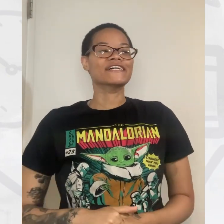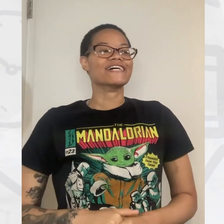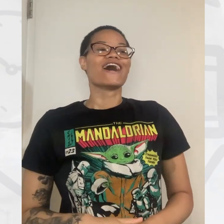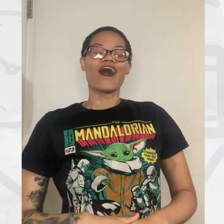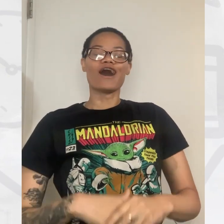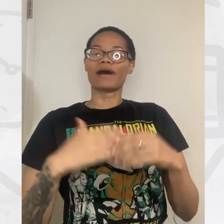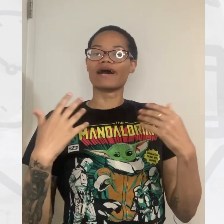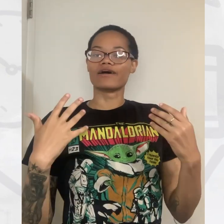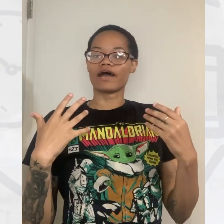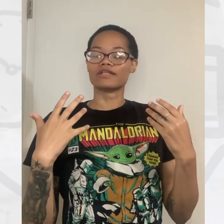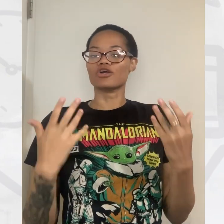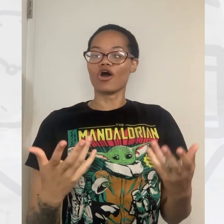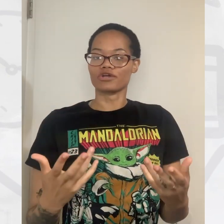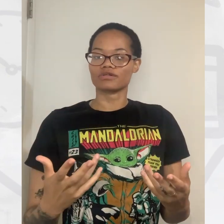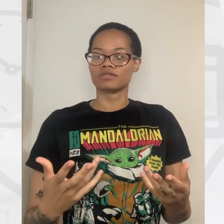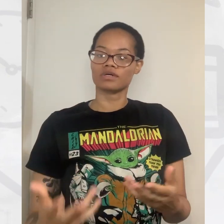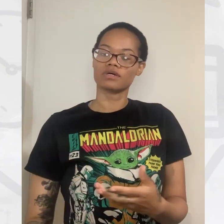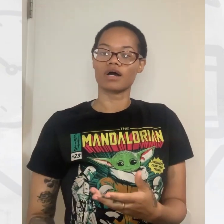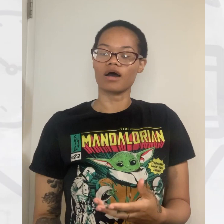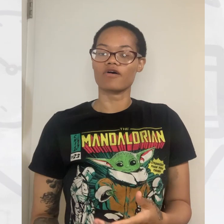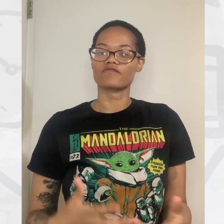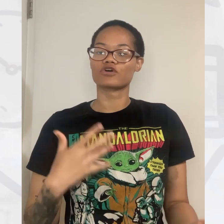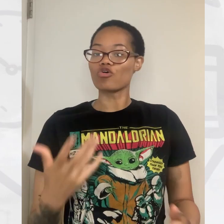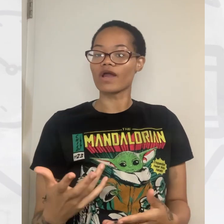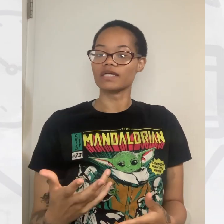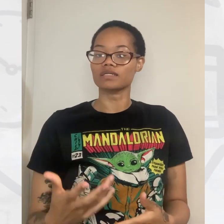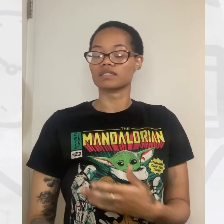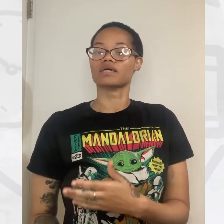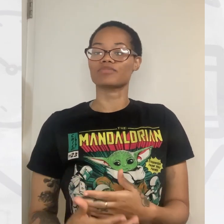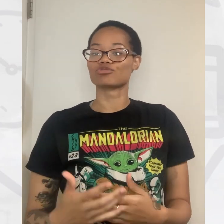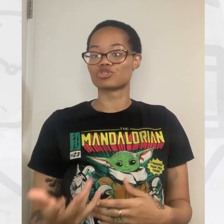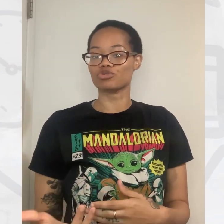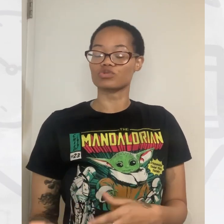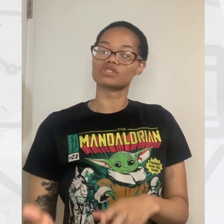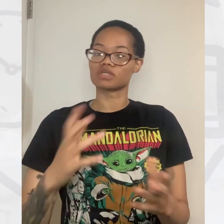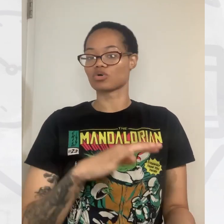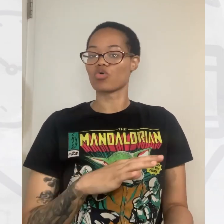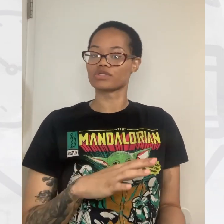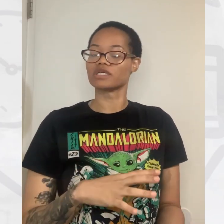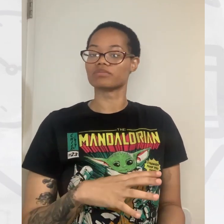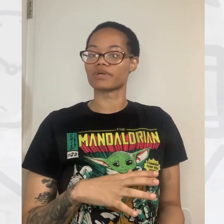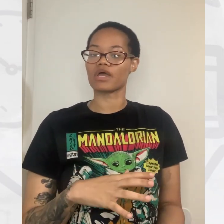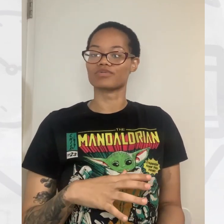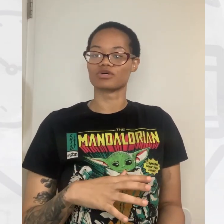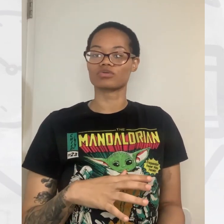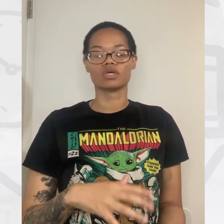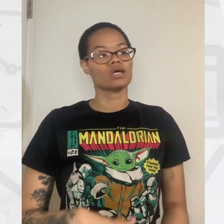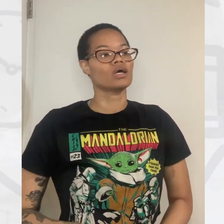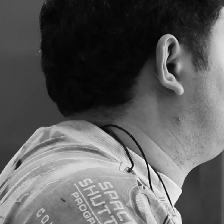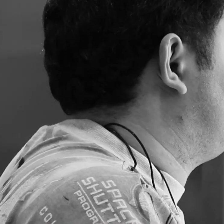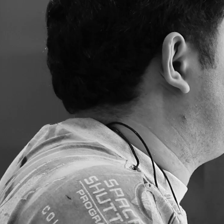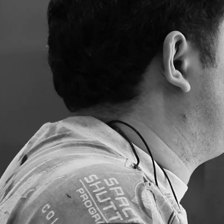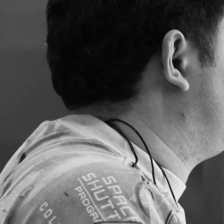I had the honor of co-writing episode two, which is like the horror theme episode.